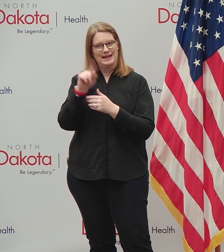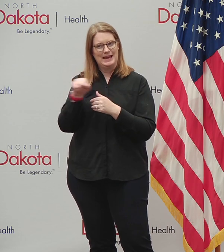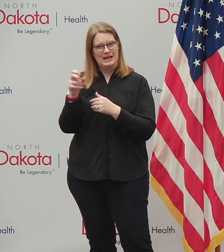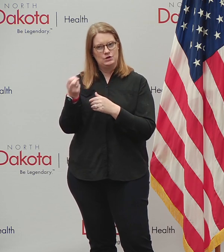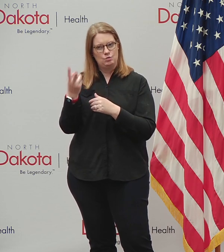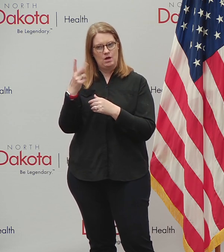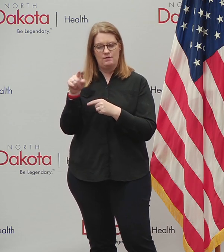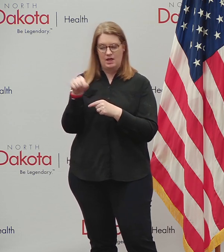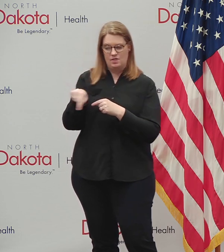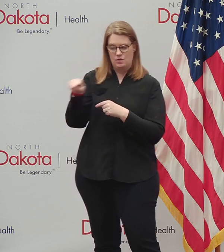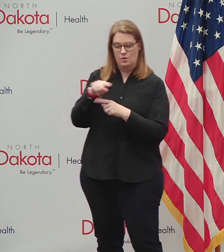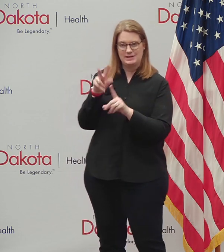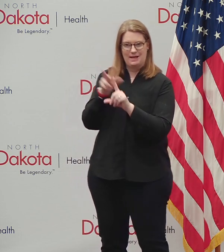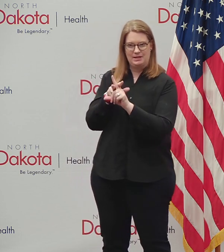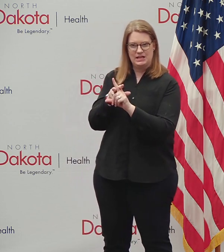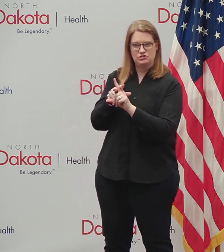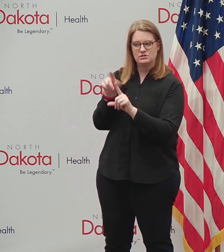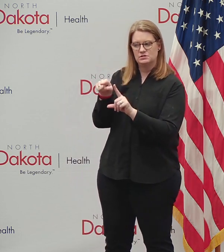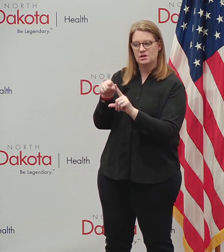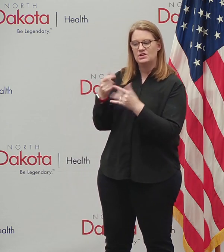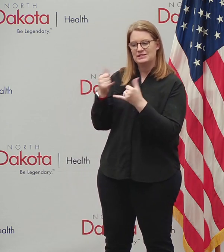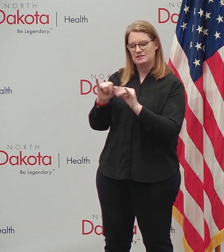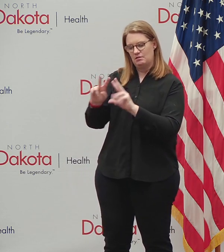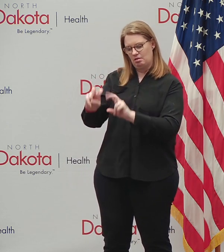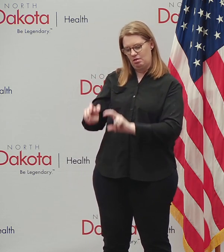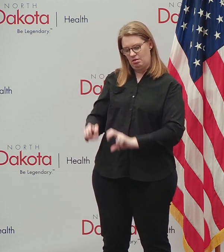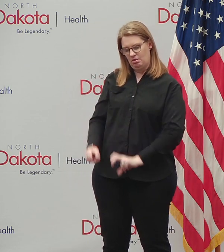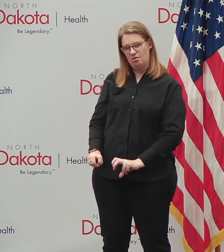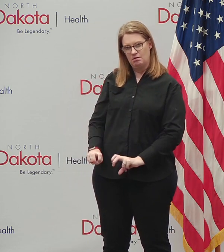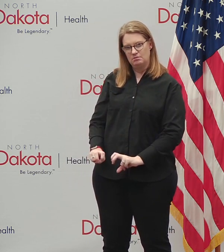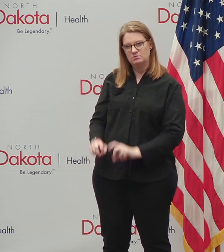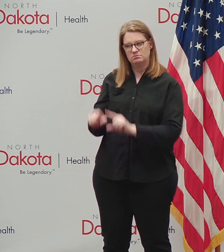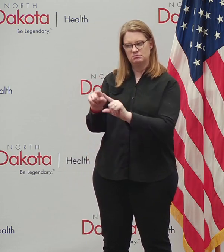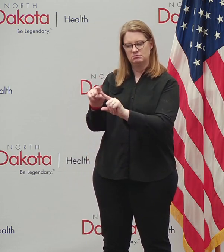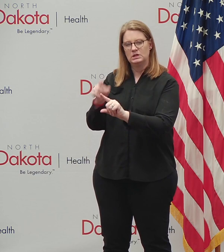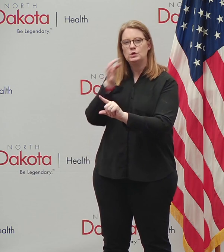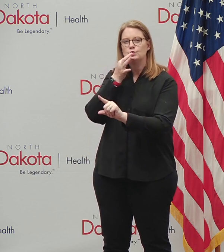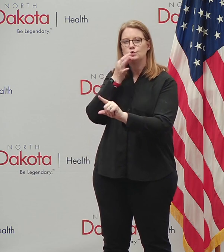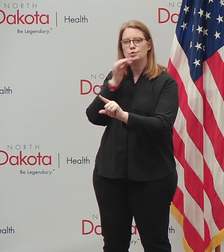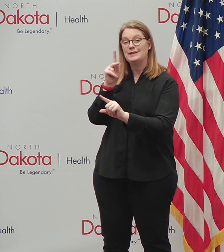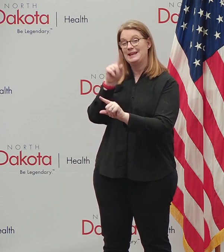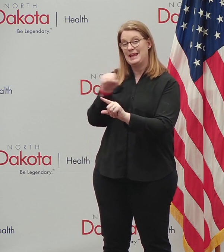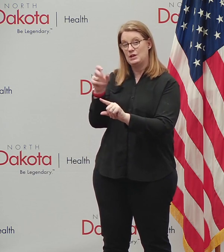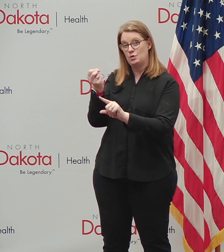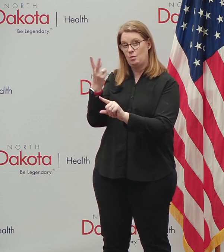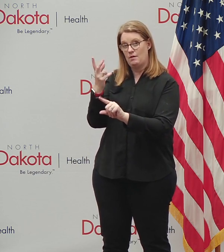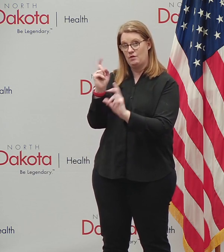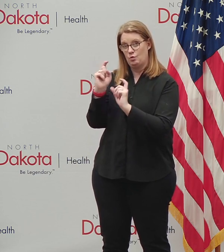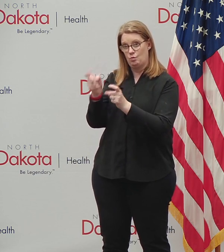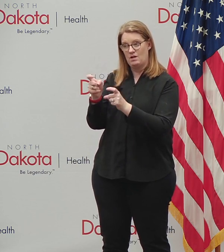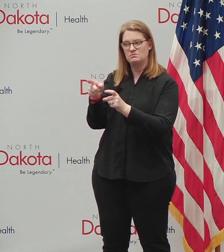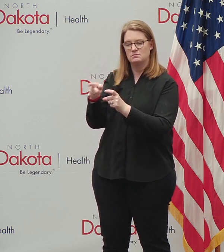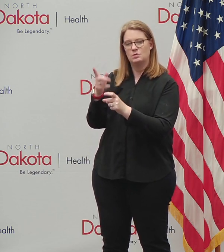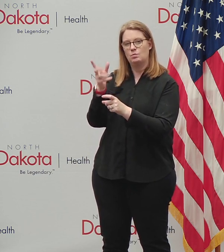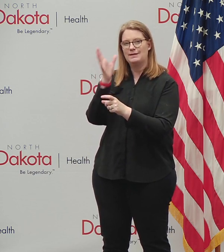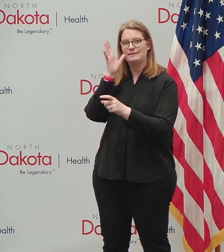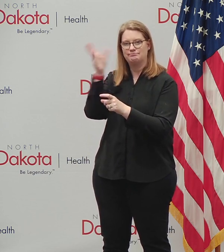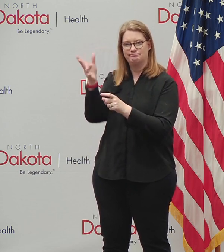-12. Those applications are still being evaluated. So there'll be news about the K-12 grants in the near future.